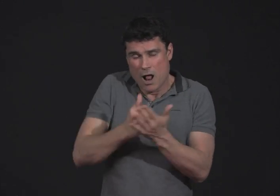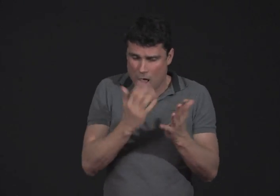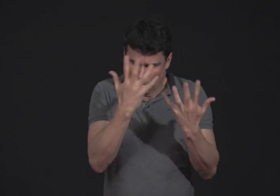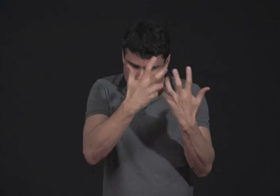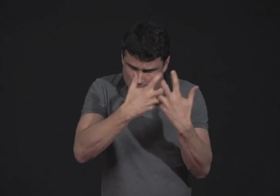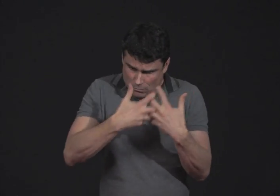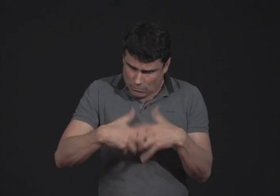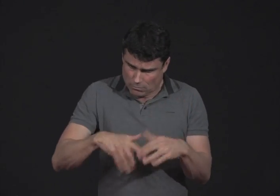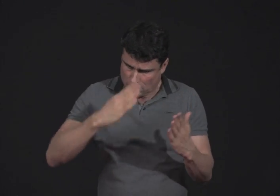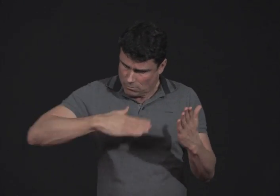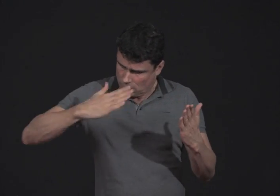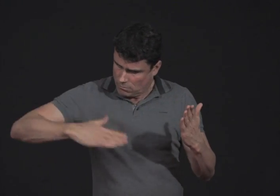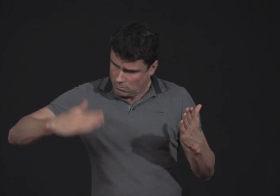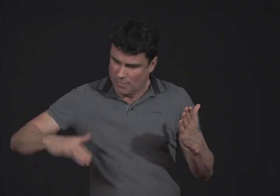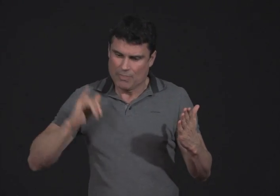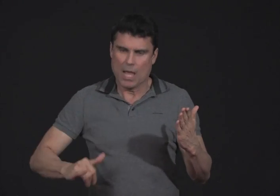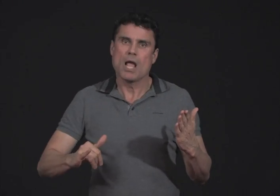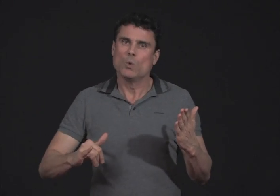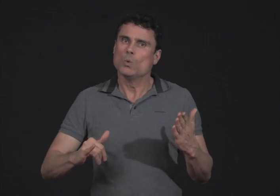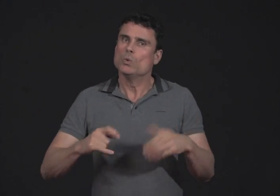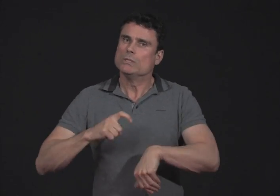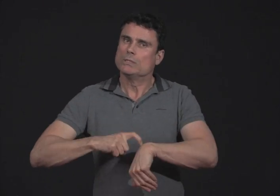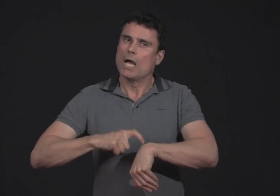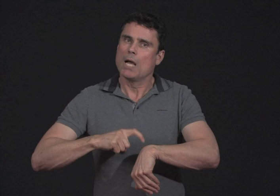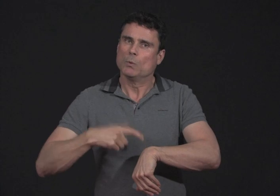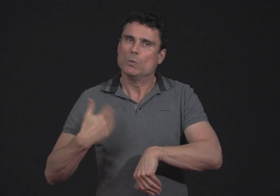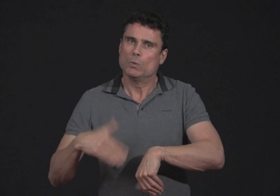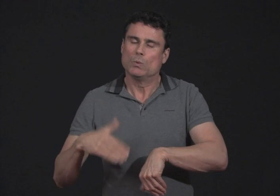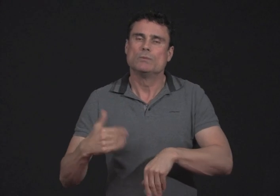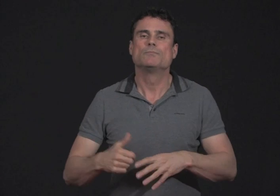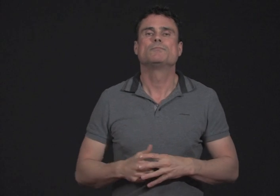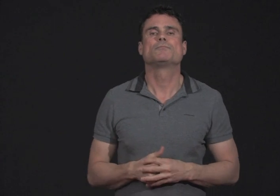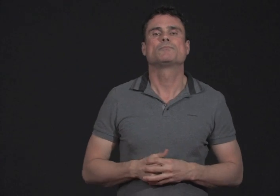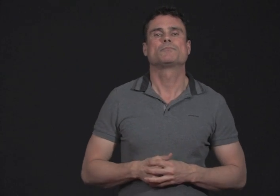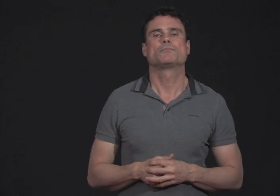Really, the process of organizing and amalgamating all the information does take some time.